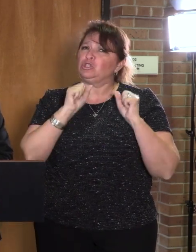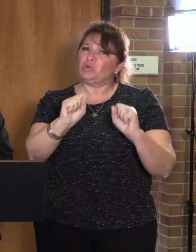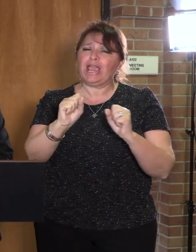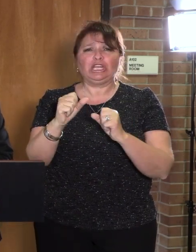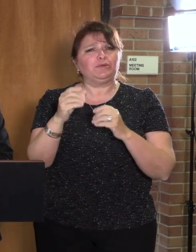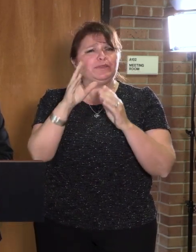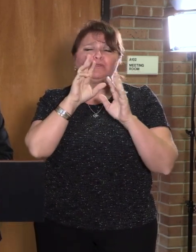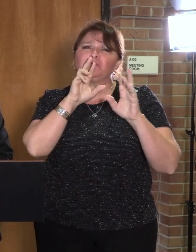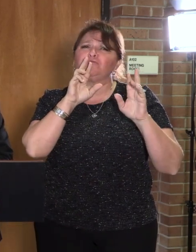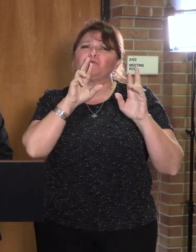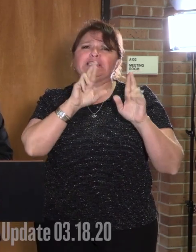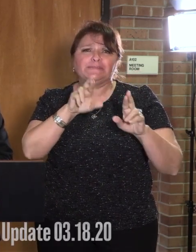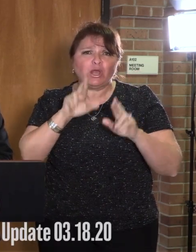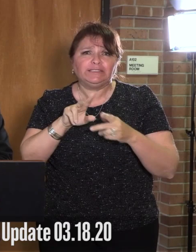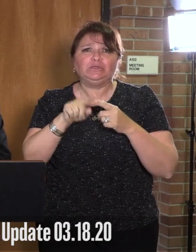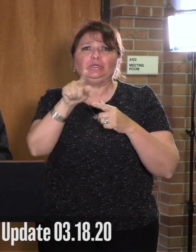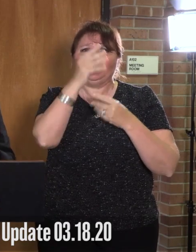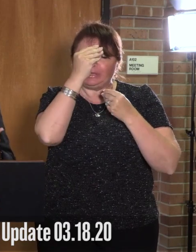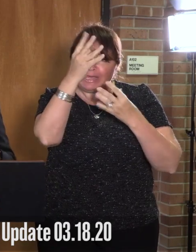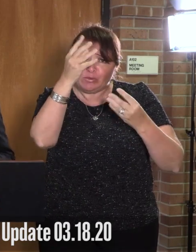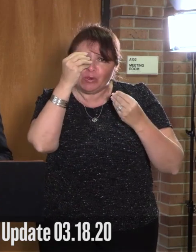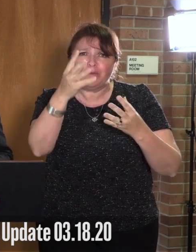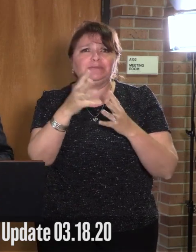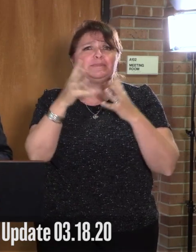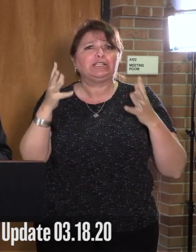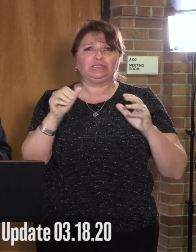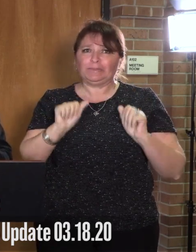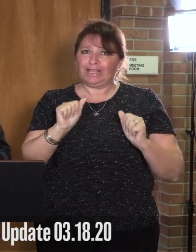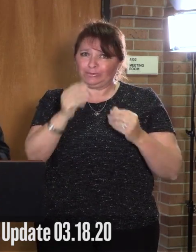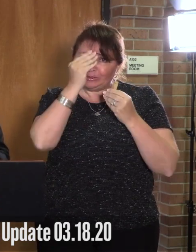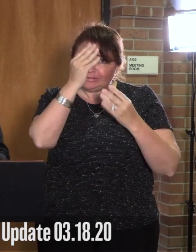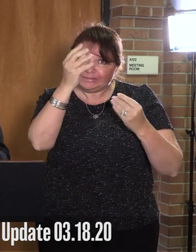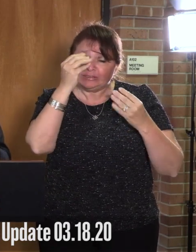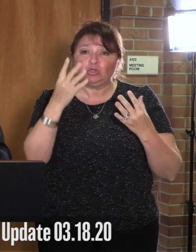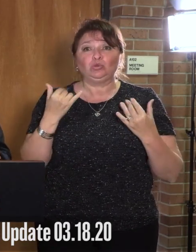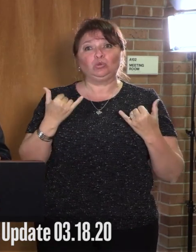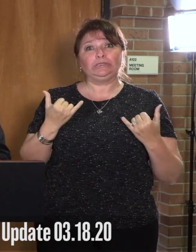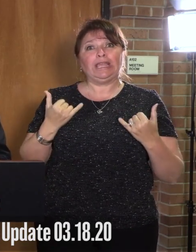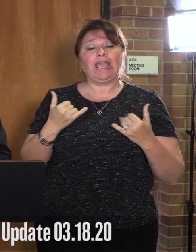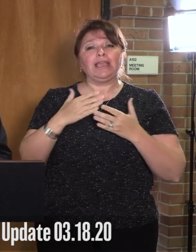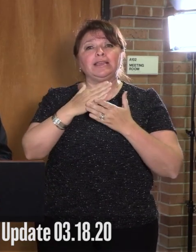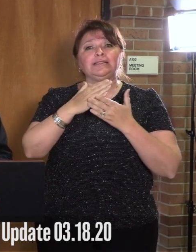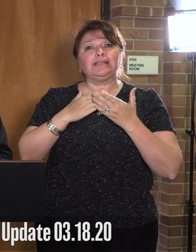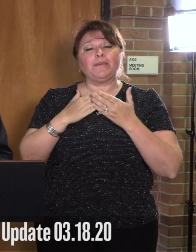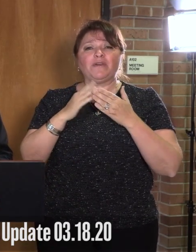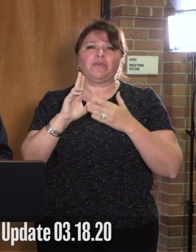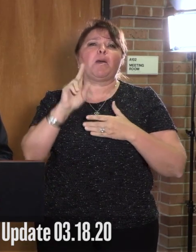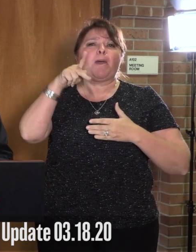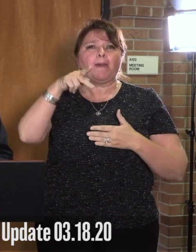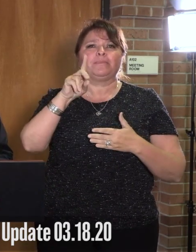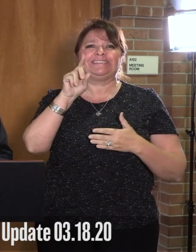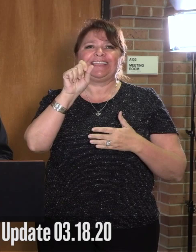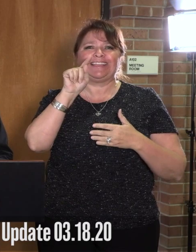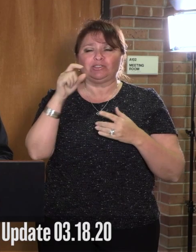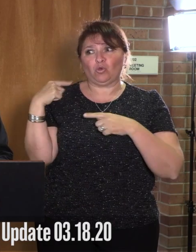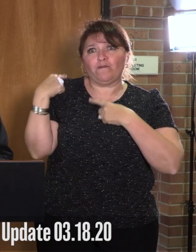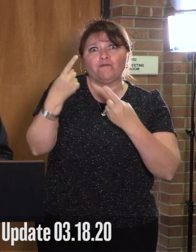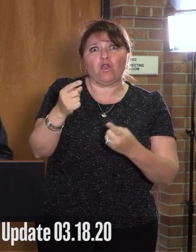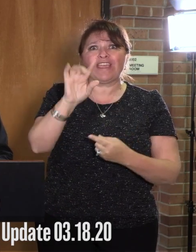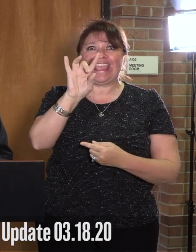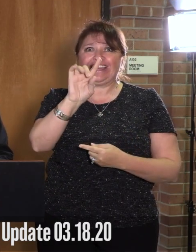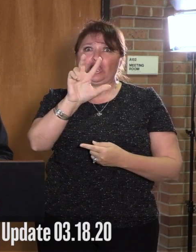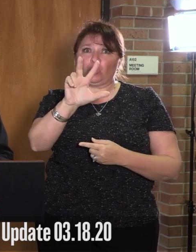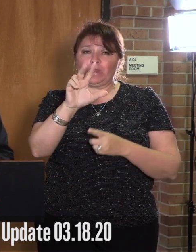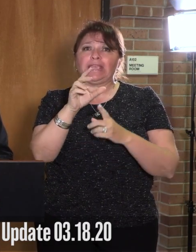responsive and keep you all in the loop as much as possible. Today, some of our updates. So far, there's